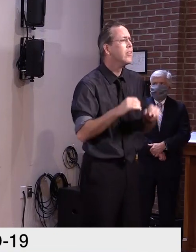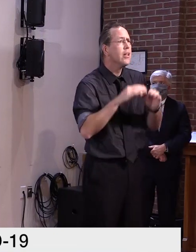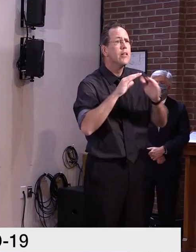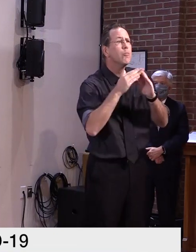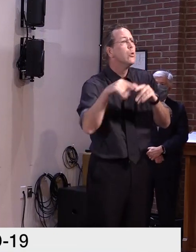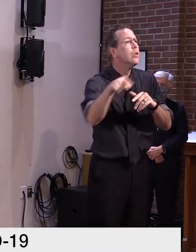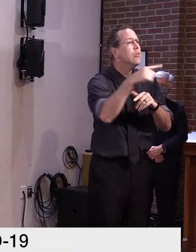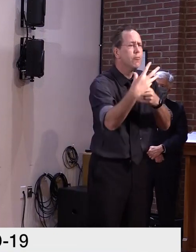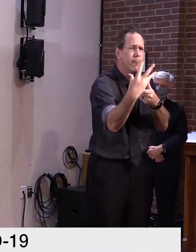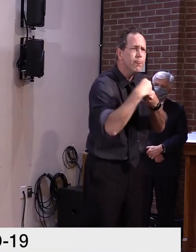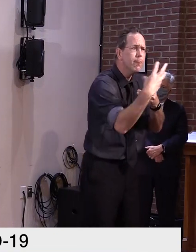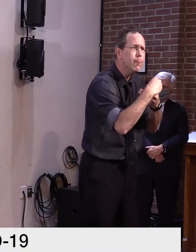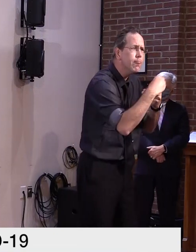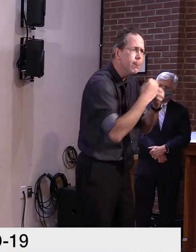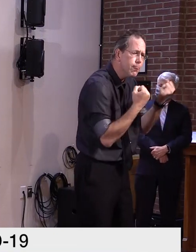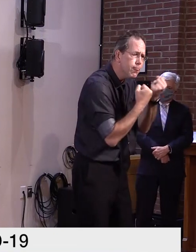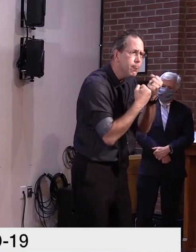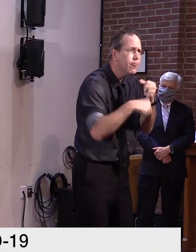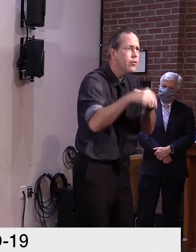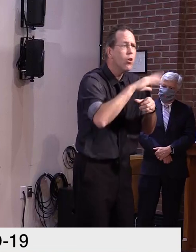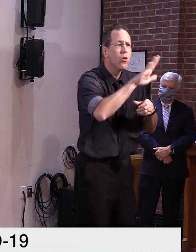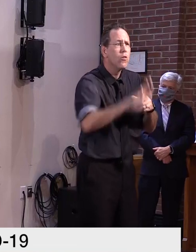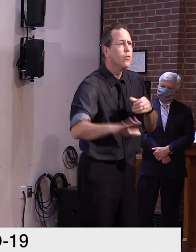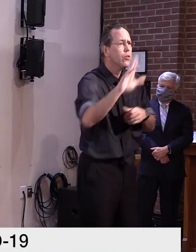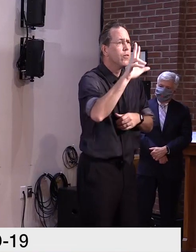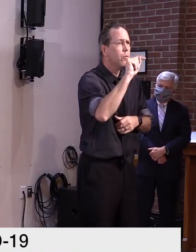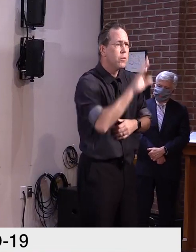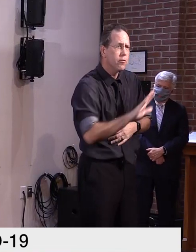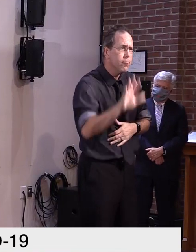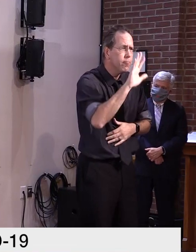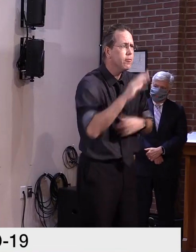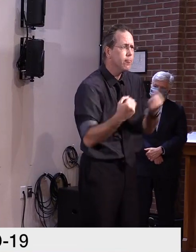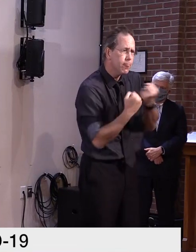state, which we know we desperately need here in Vermont.